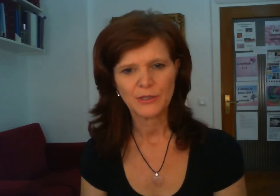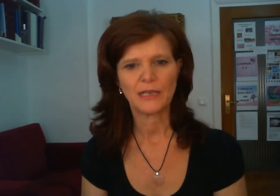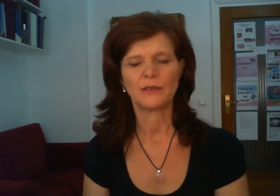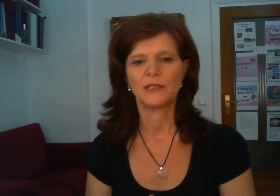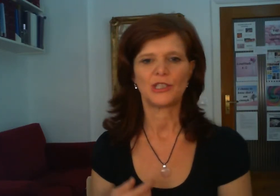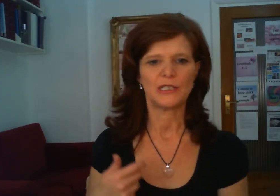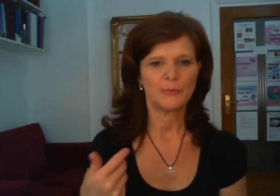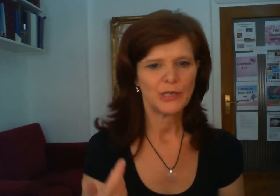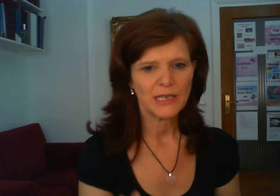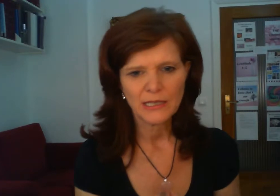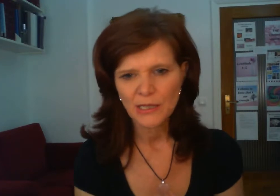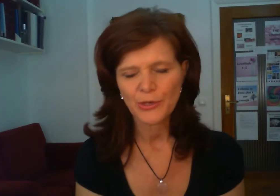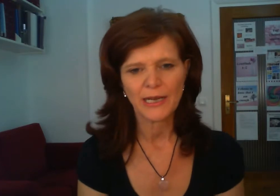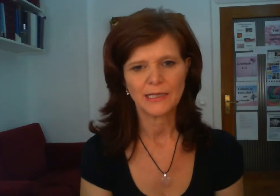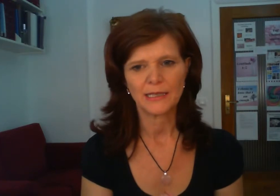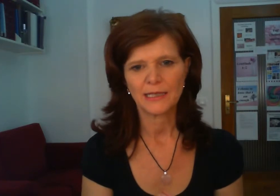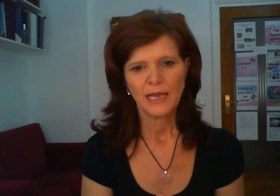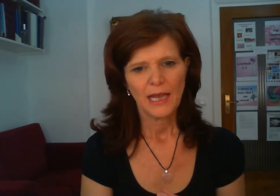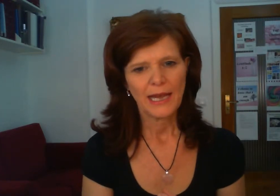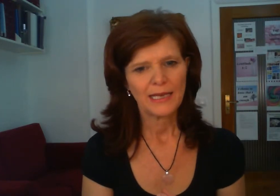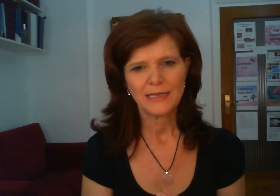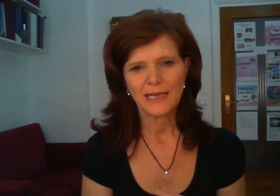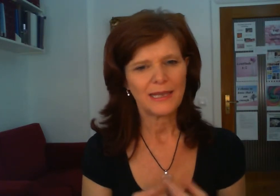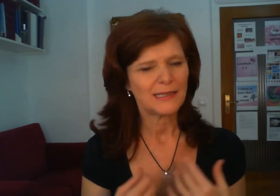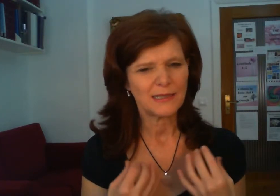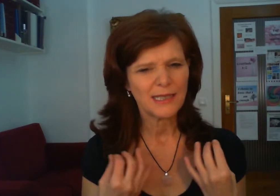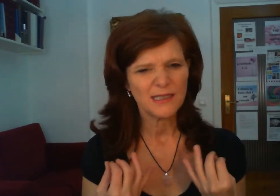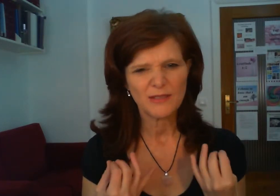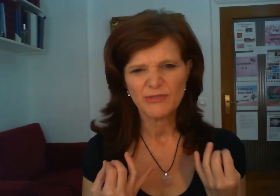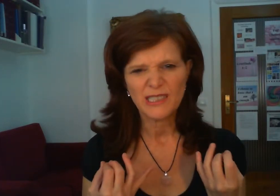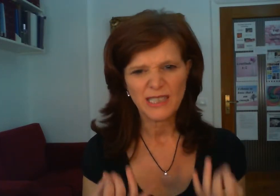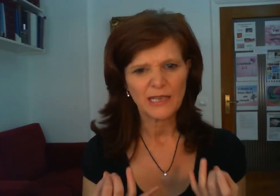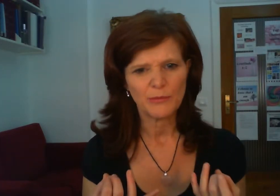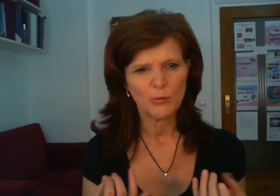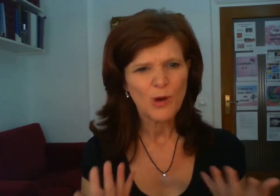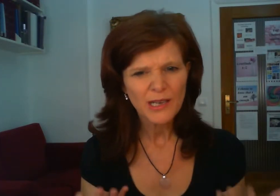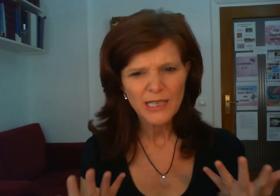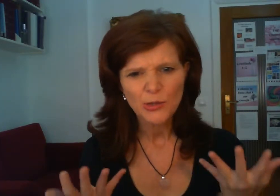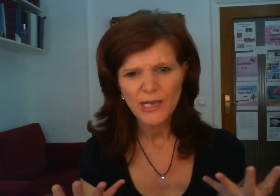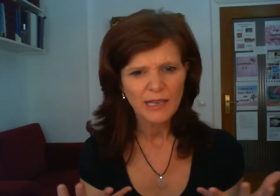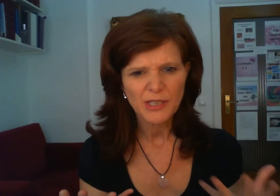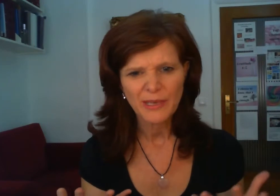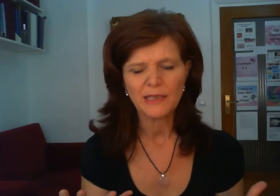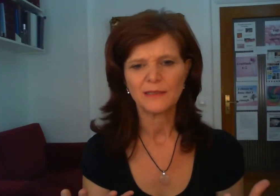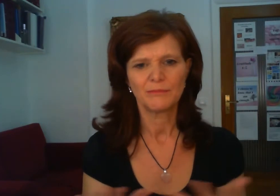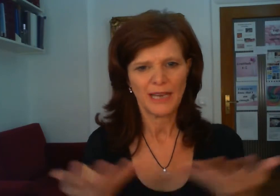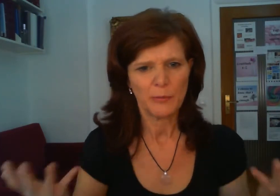technology to putting it into practice and there's a sense of resentment why do i have to be a have a